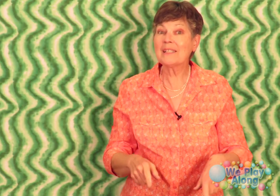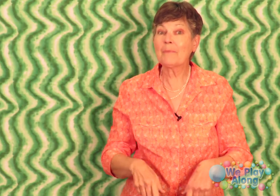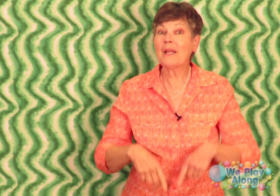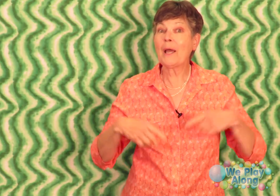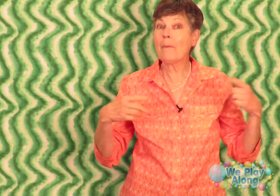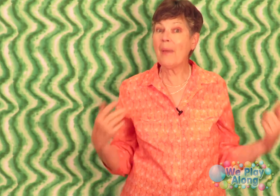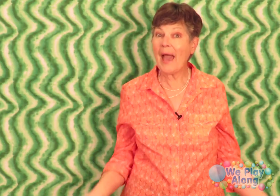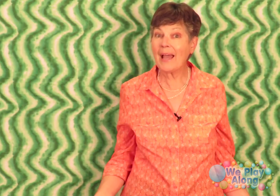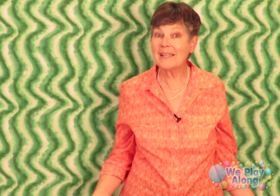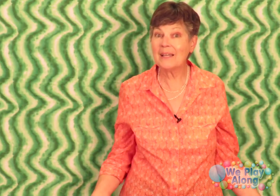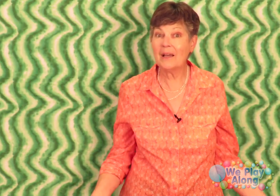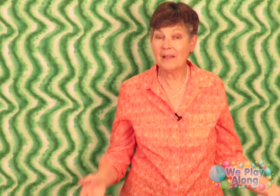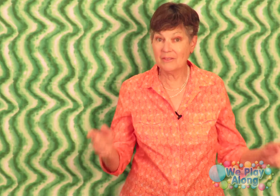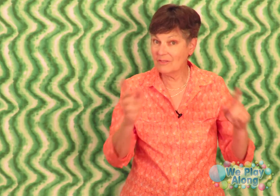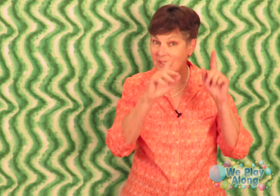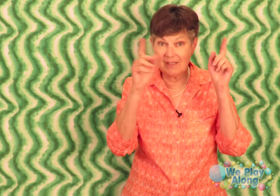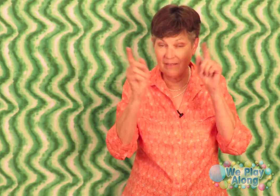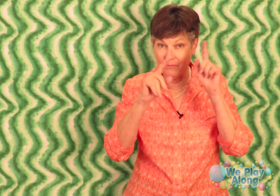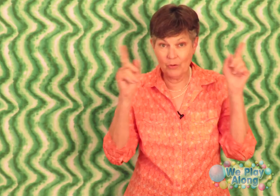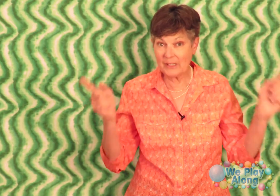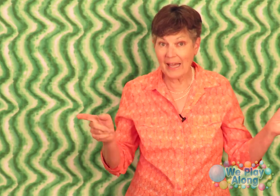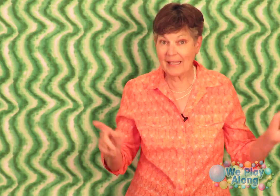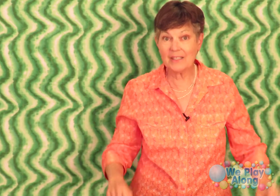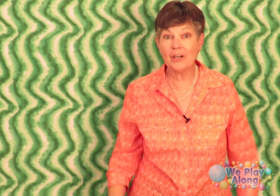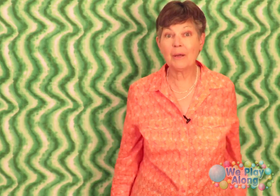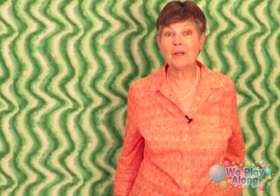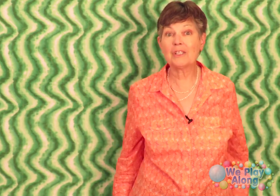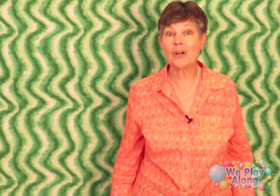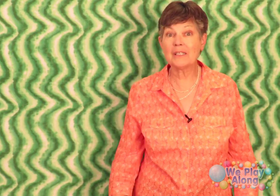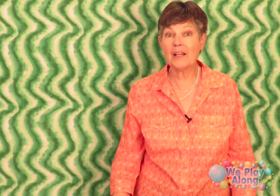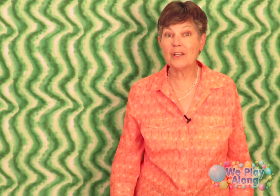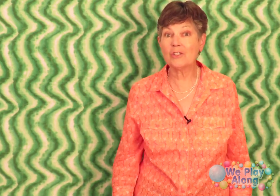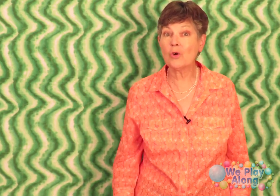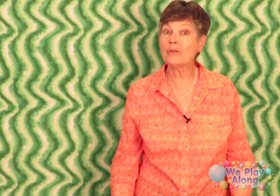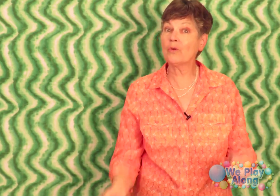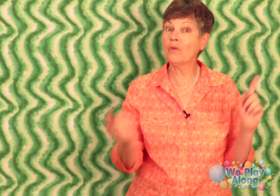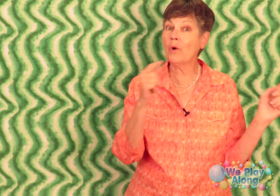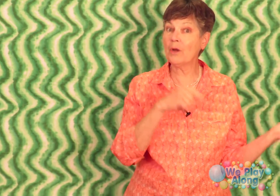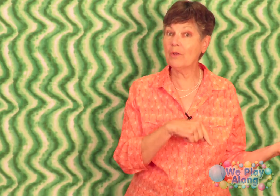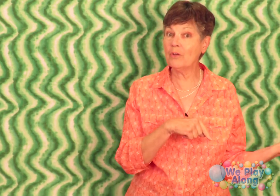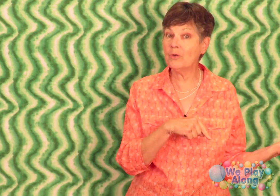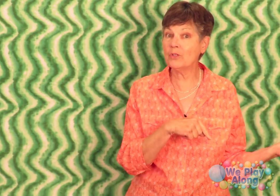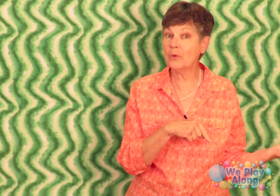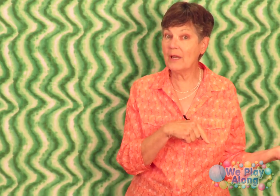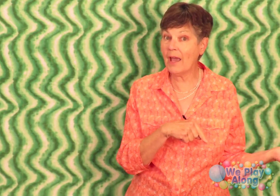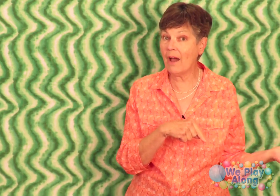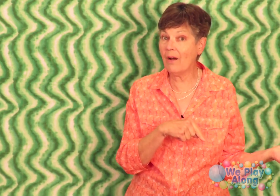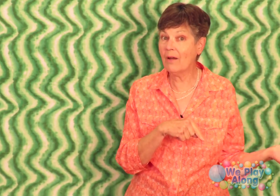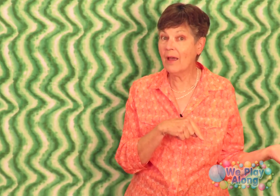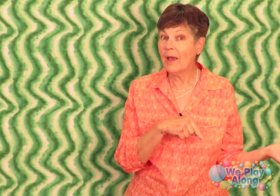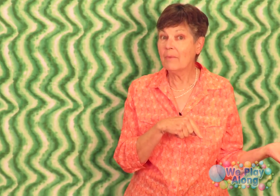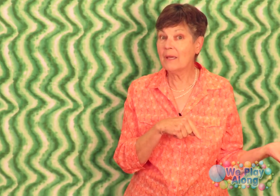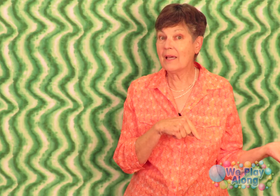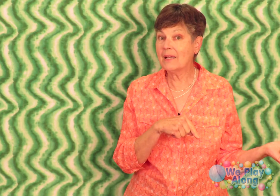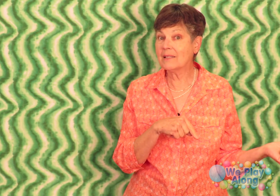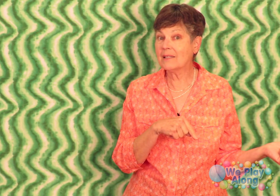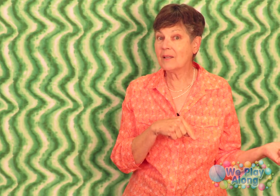I'm going to come back and just a few seconds here and I'm going to start telling the story so if you want to review do it now because it's